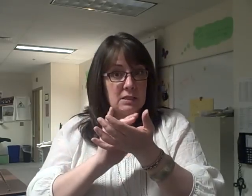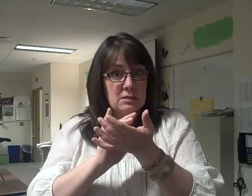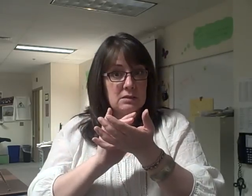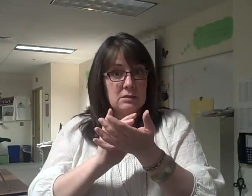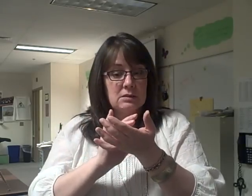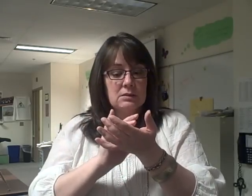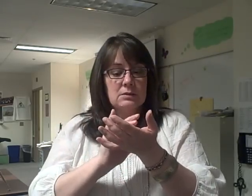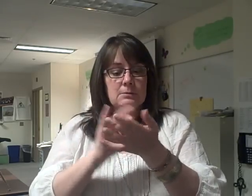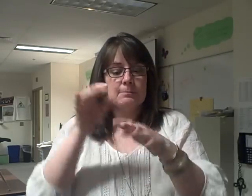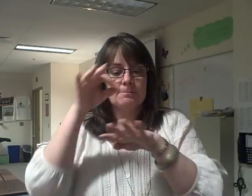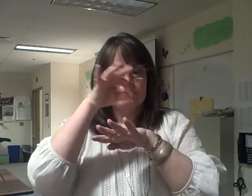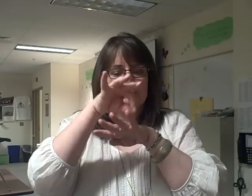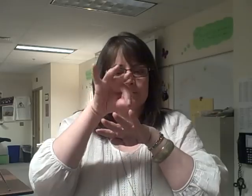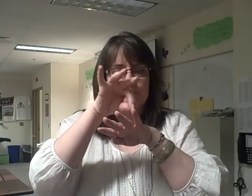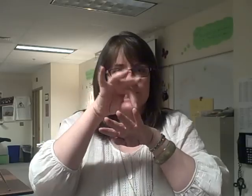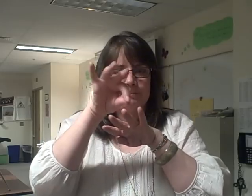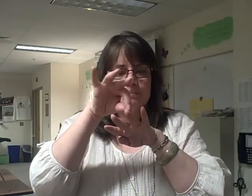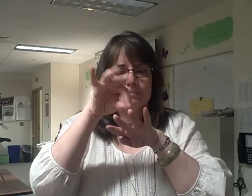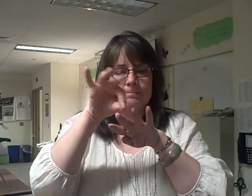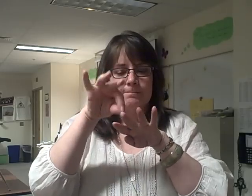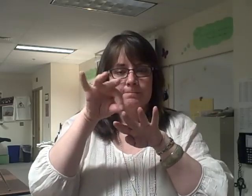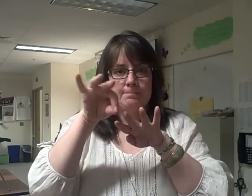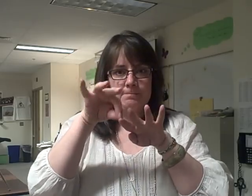But I really don't remember